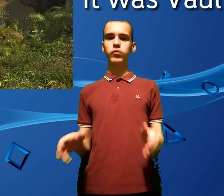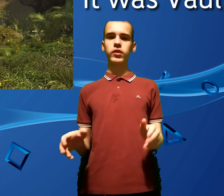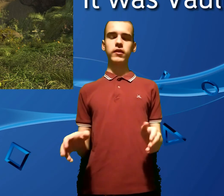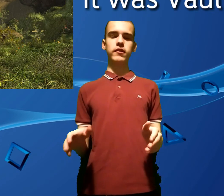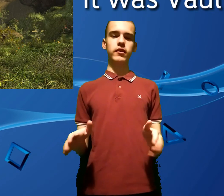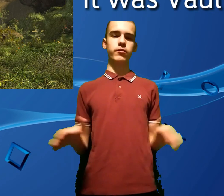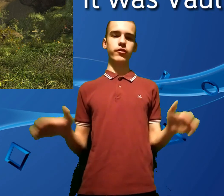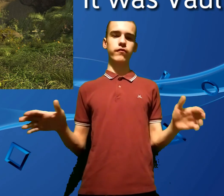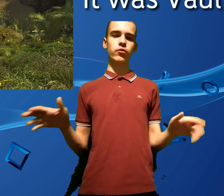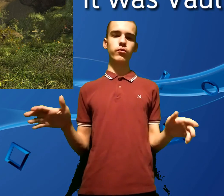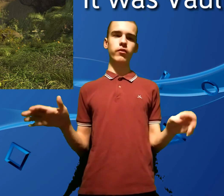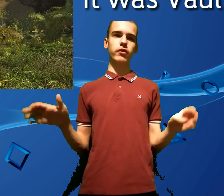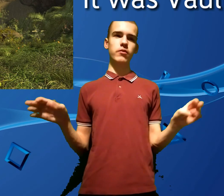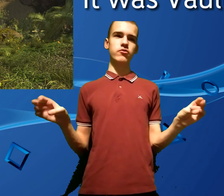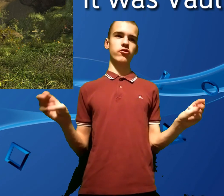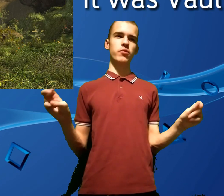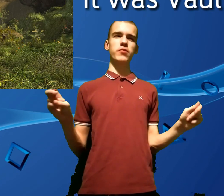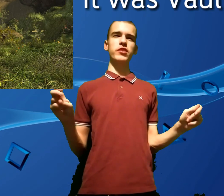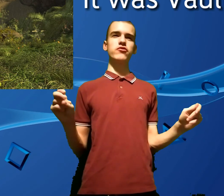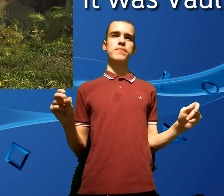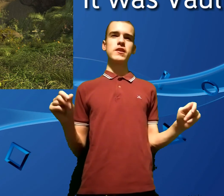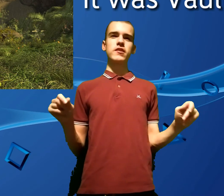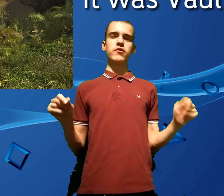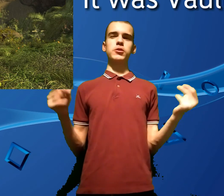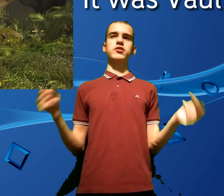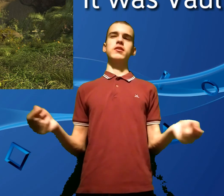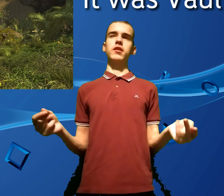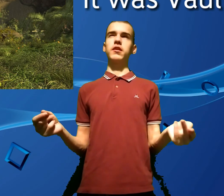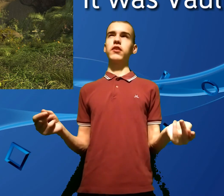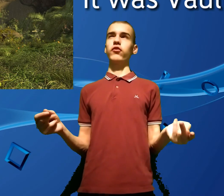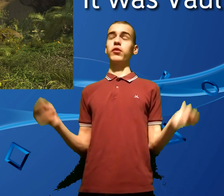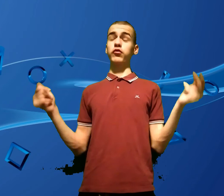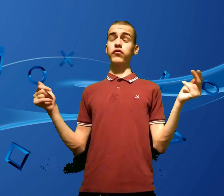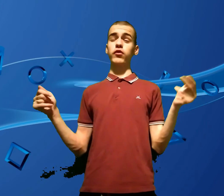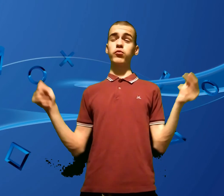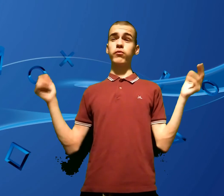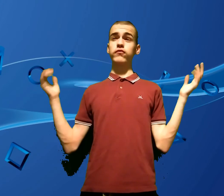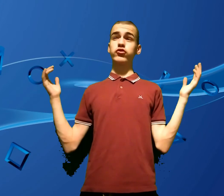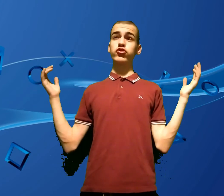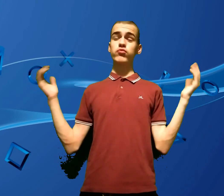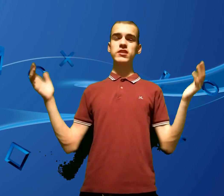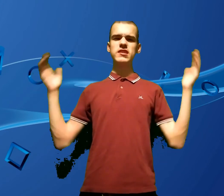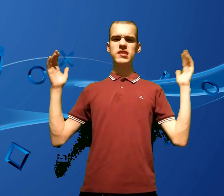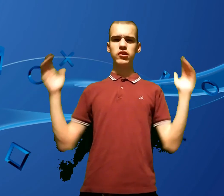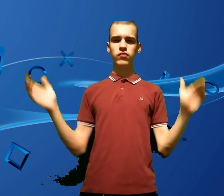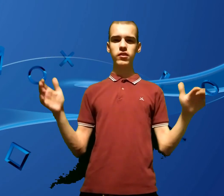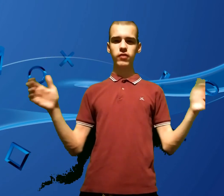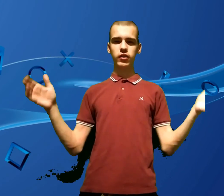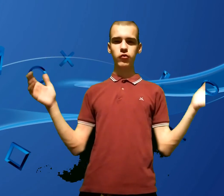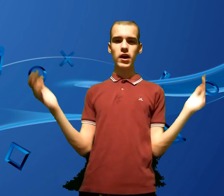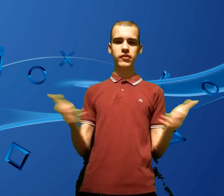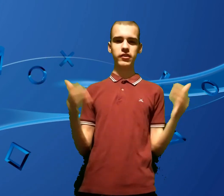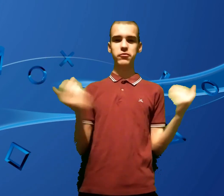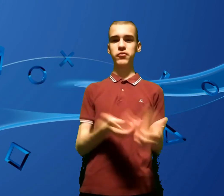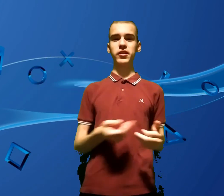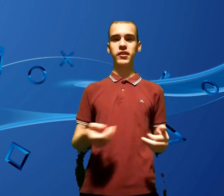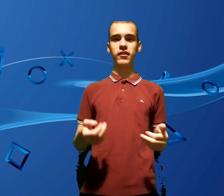Vault 19, it was a vault that was quite weird, especially seeing it in the desert. It was filled with trees, greenery, grass, and everything like that.